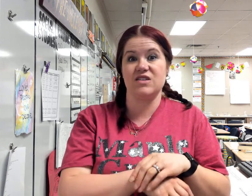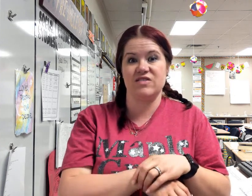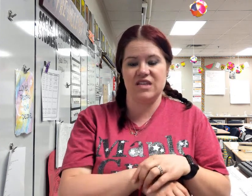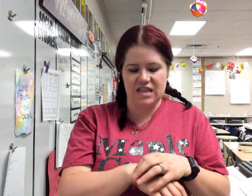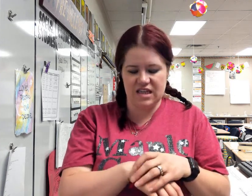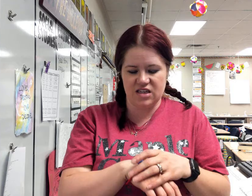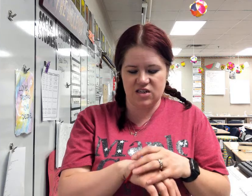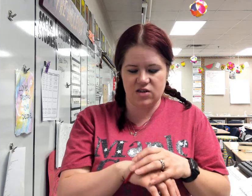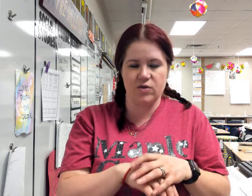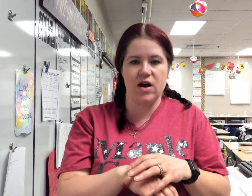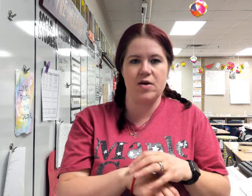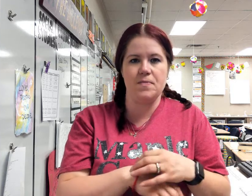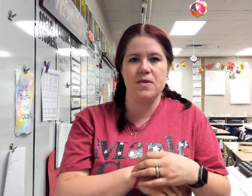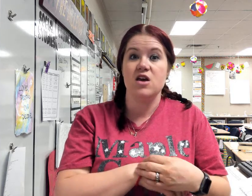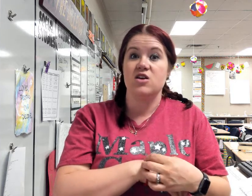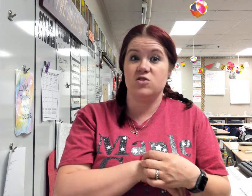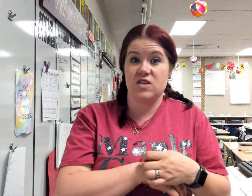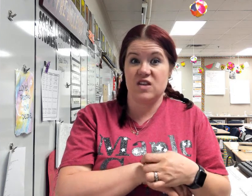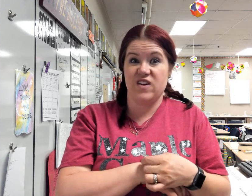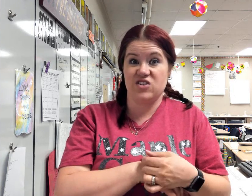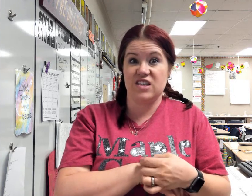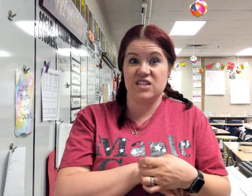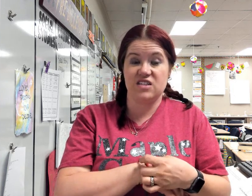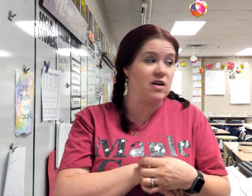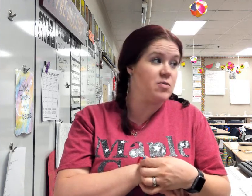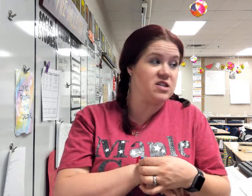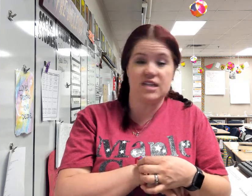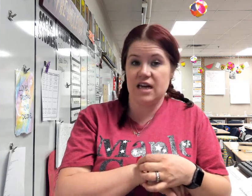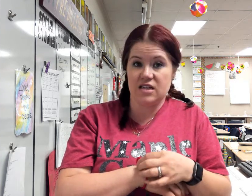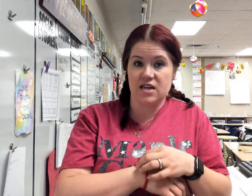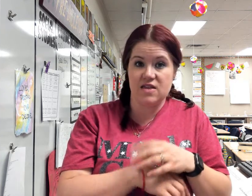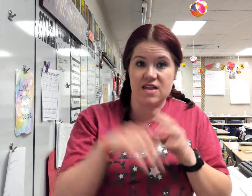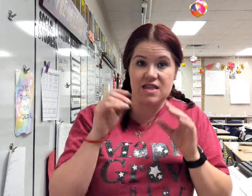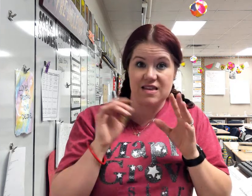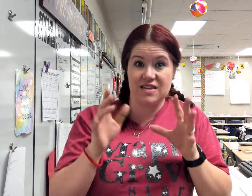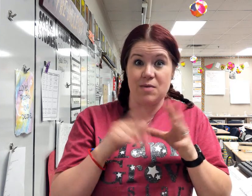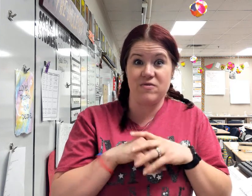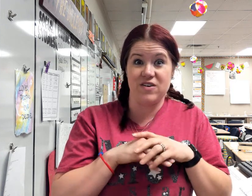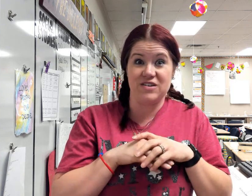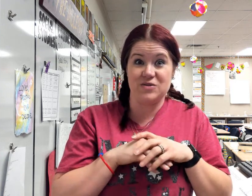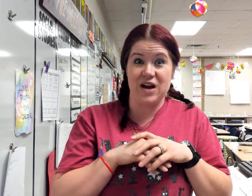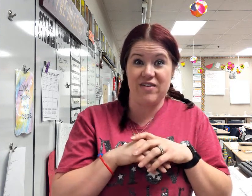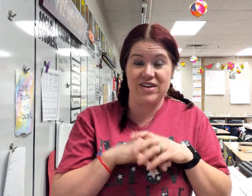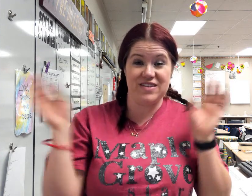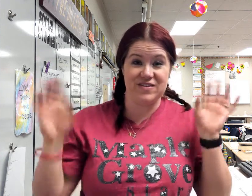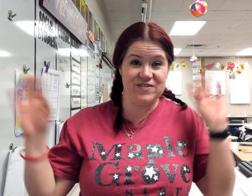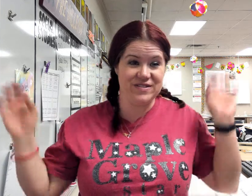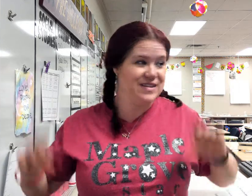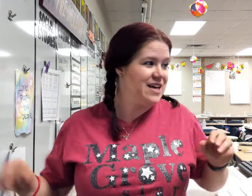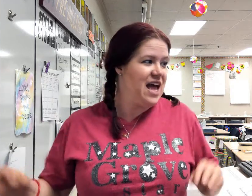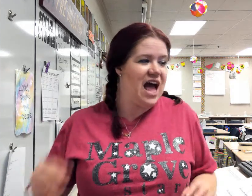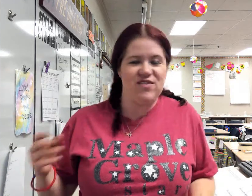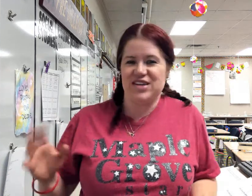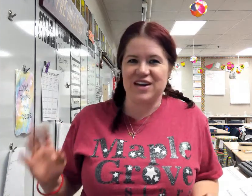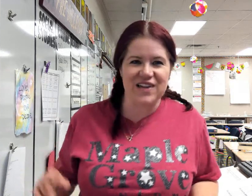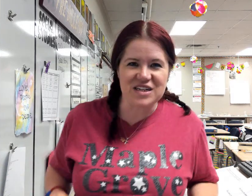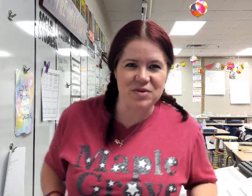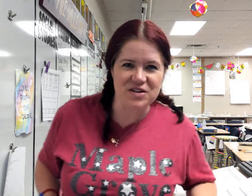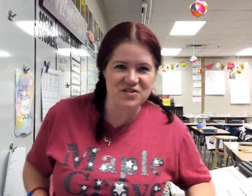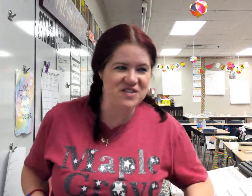really, really easy to do this fundraiser. So I appreciate that that's the type of fundraiser we're having instead of having to collect a bunch of